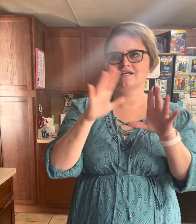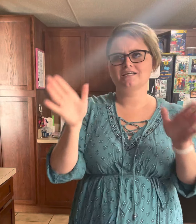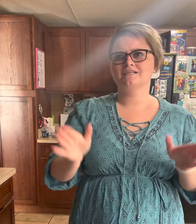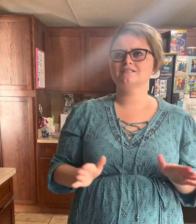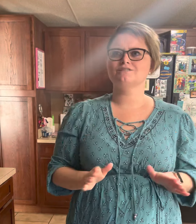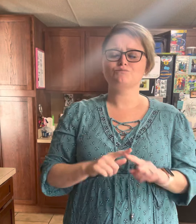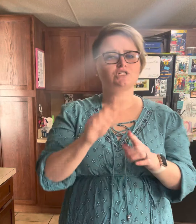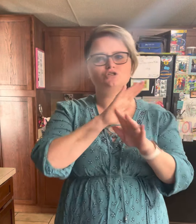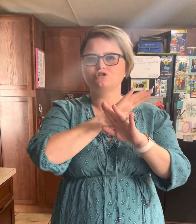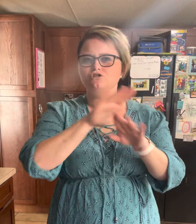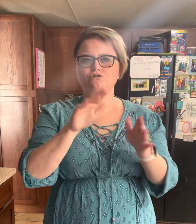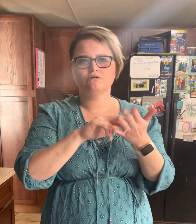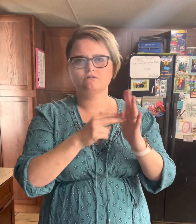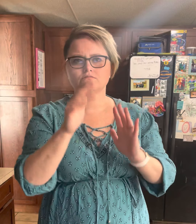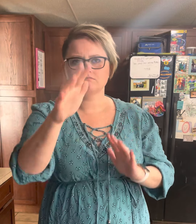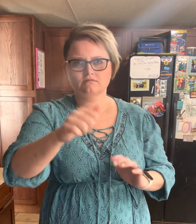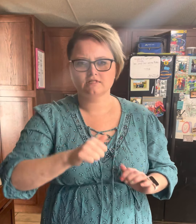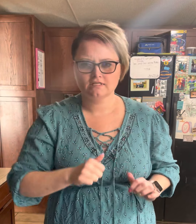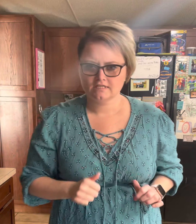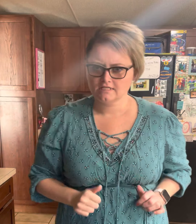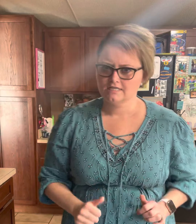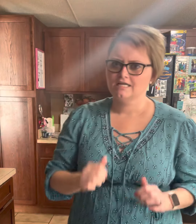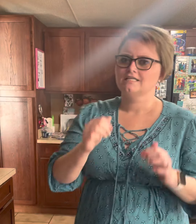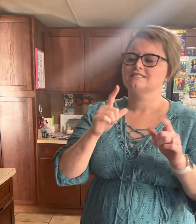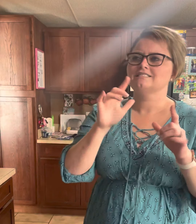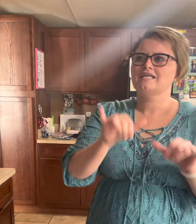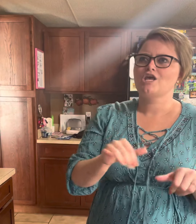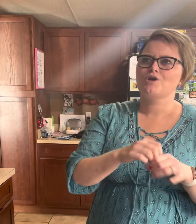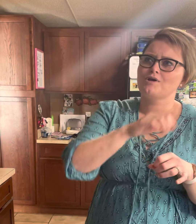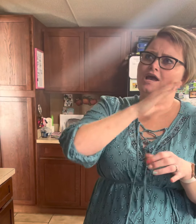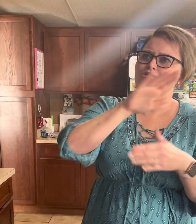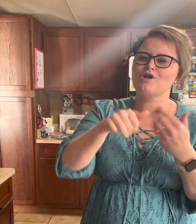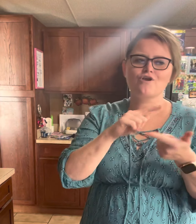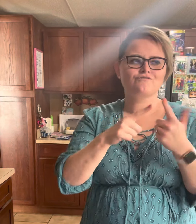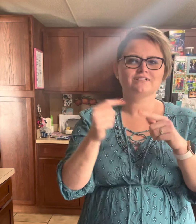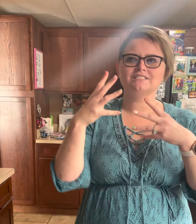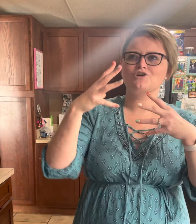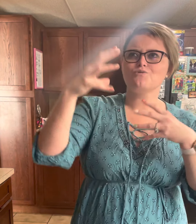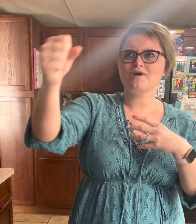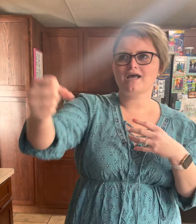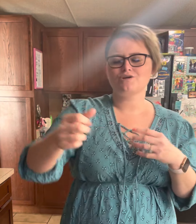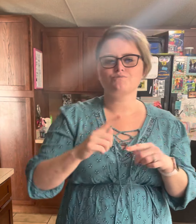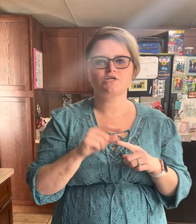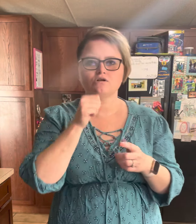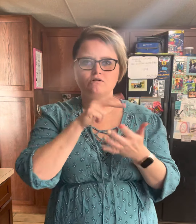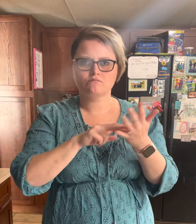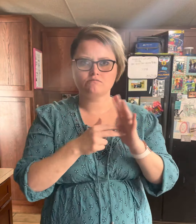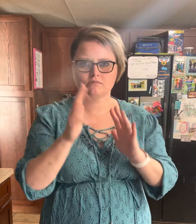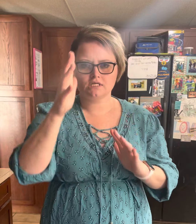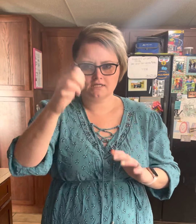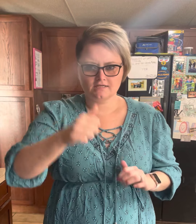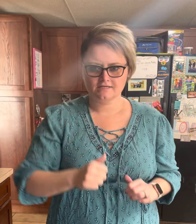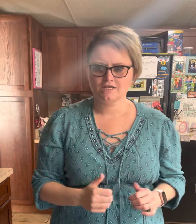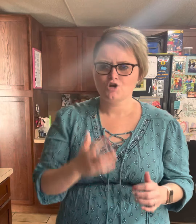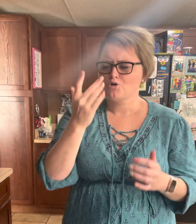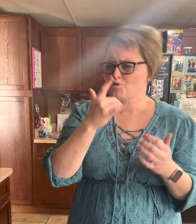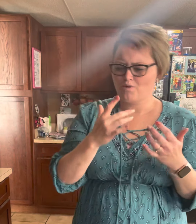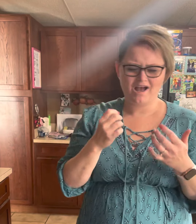it You're singing that while I'm friends go out I'm it Why you let those words